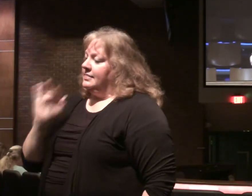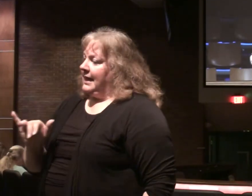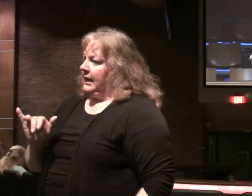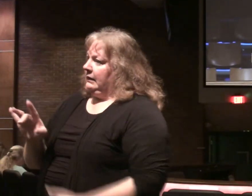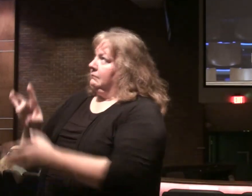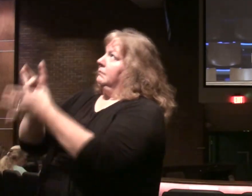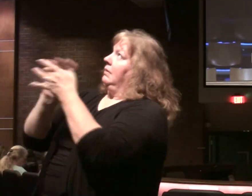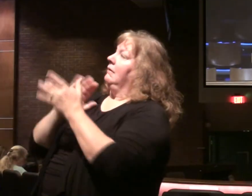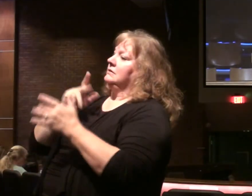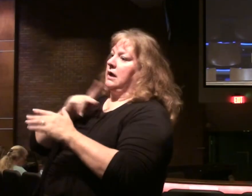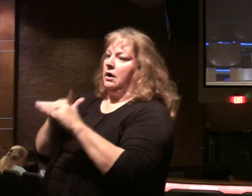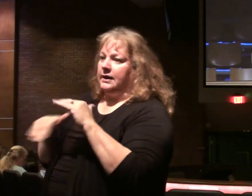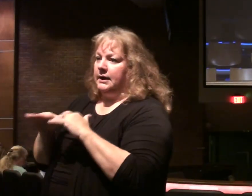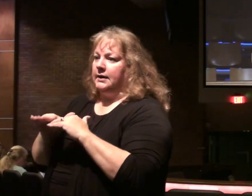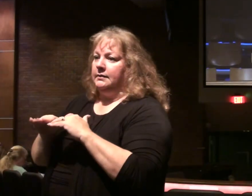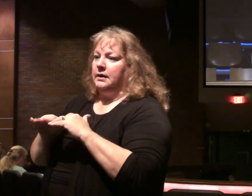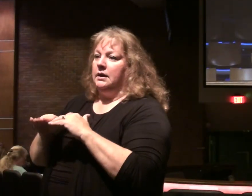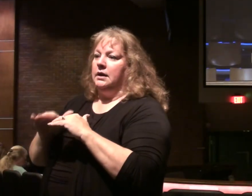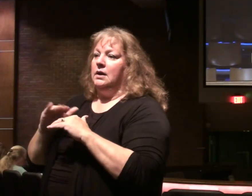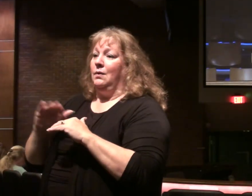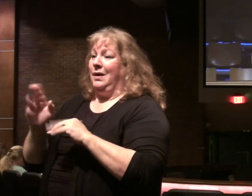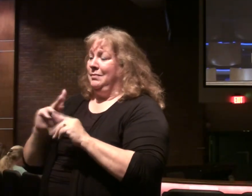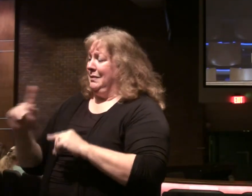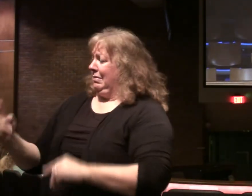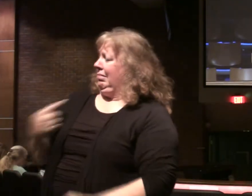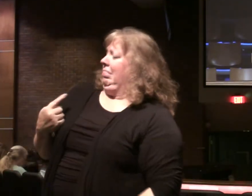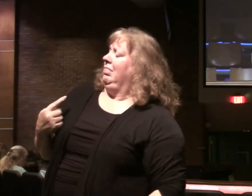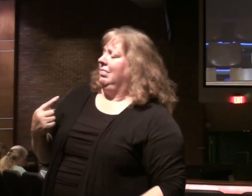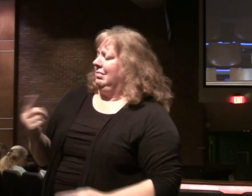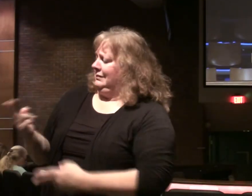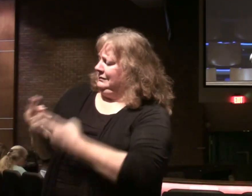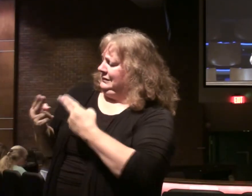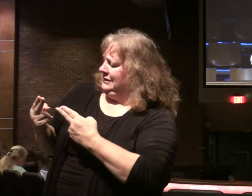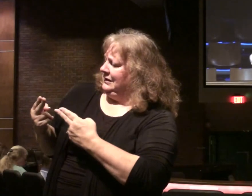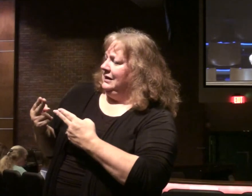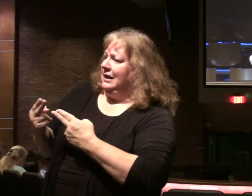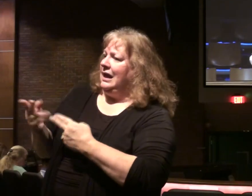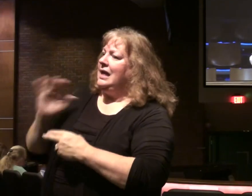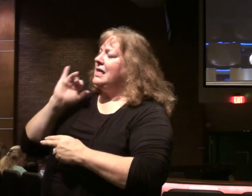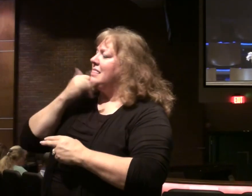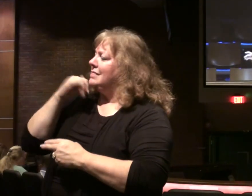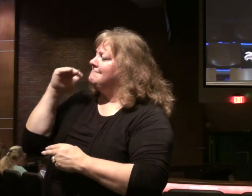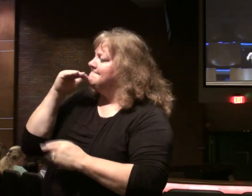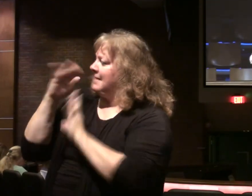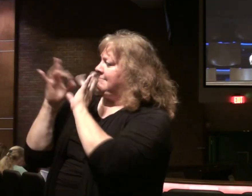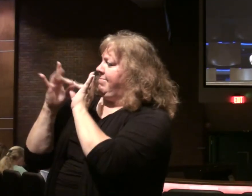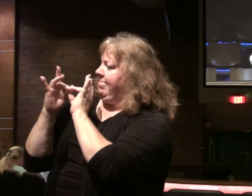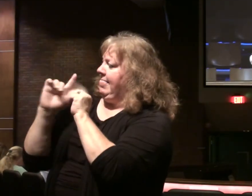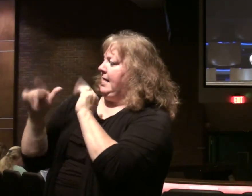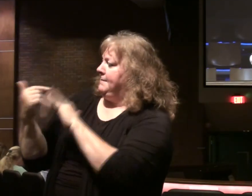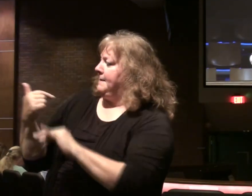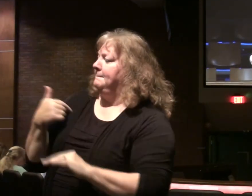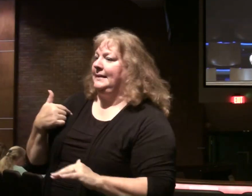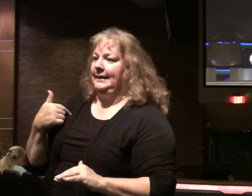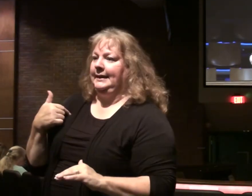God. Verse 11. Blessed are you when people insult you and persecute you. You would falsely say all kinds of evil against you